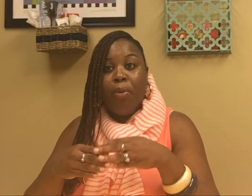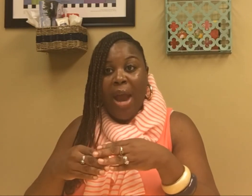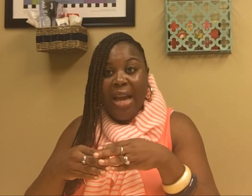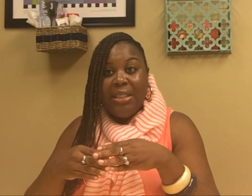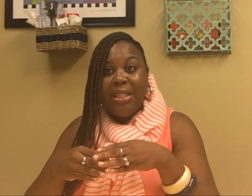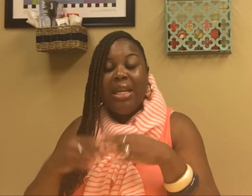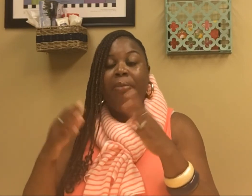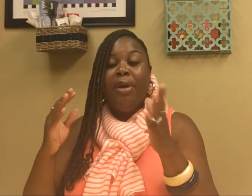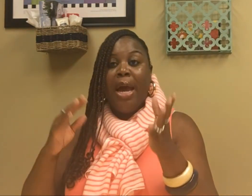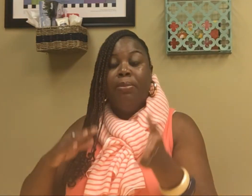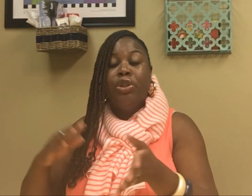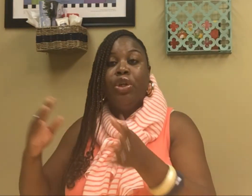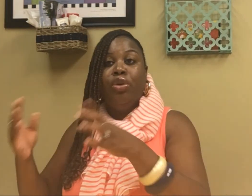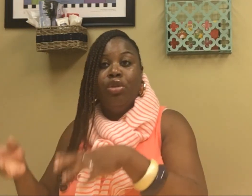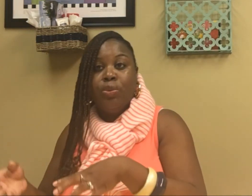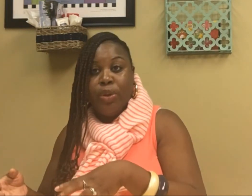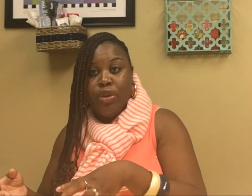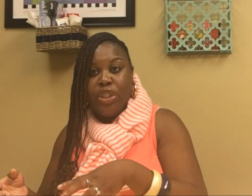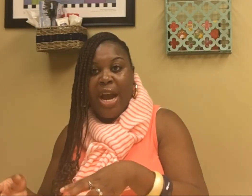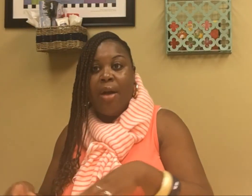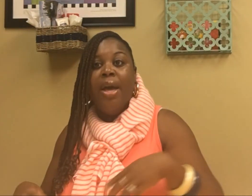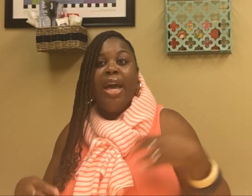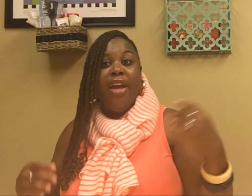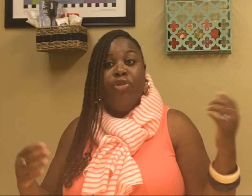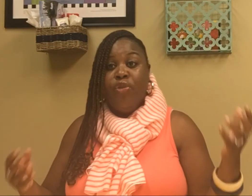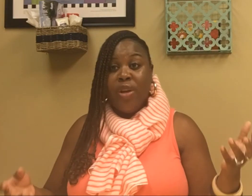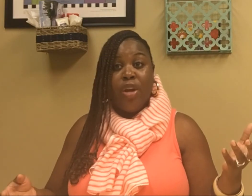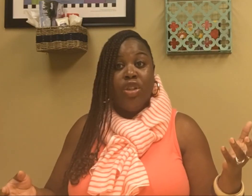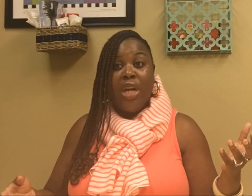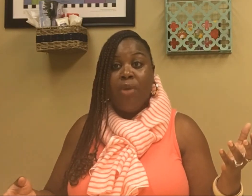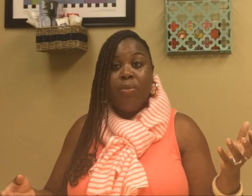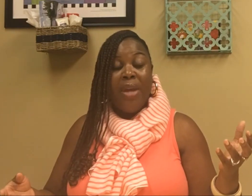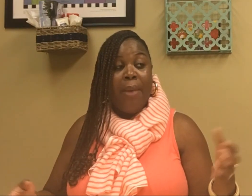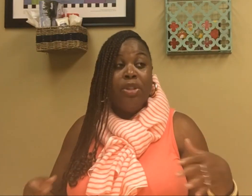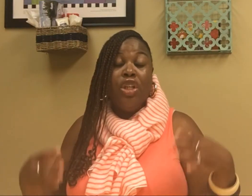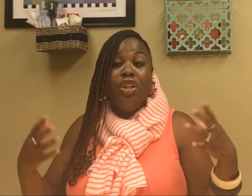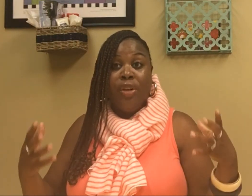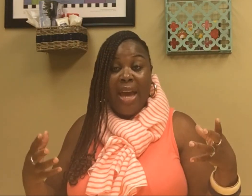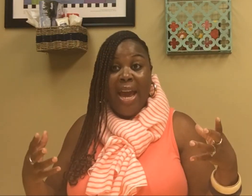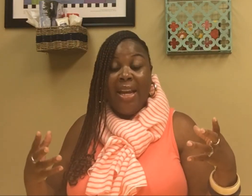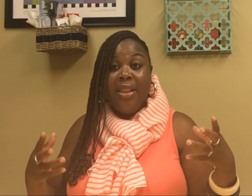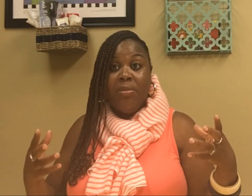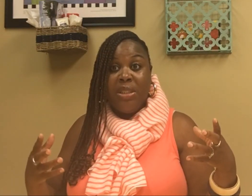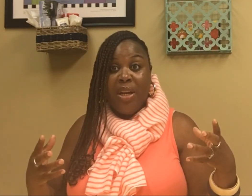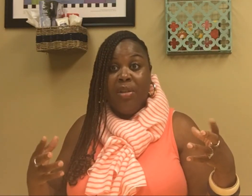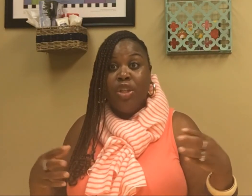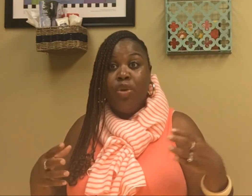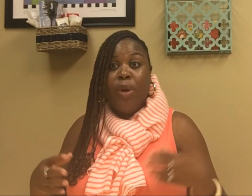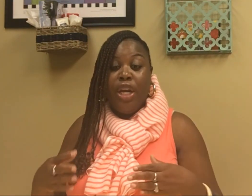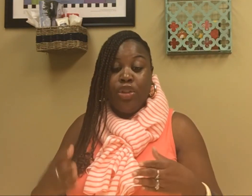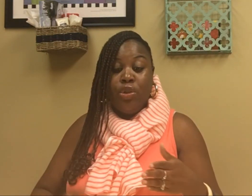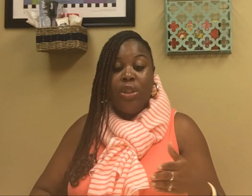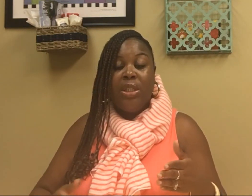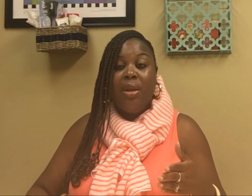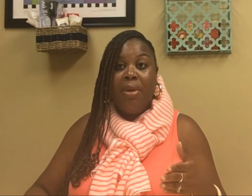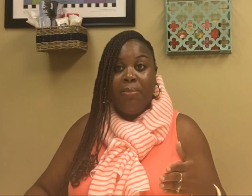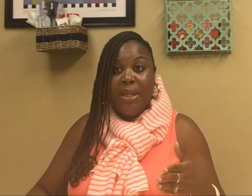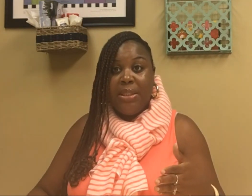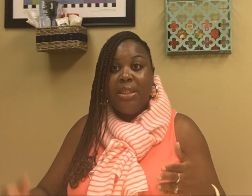practice and be able to use with your child. If you feel like your child will be able to look at it themselves and you want to introduce it to them in pieces